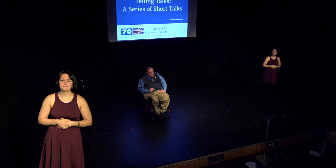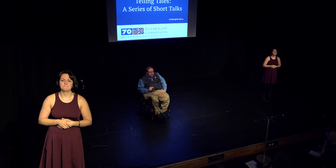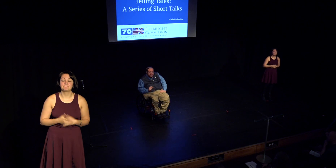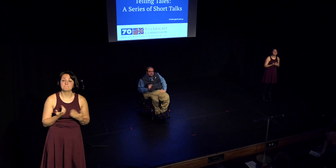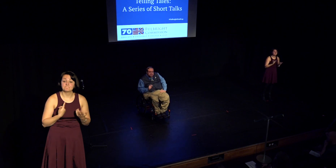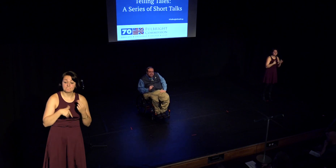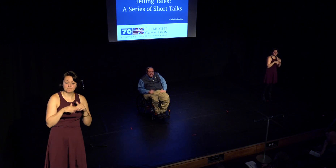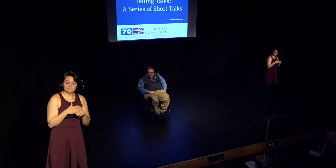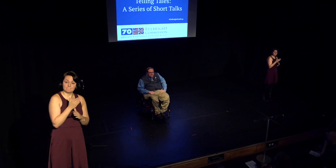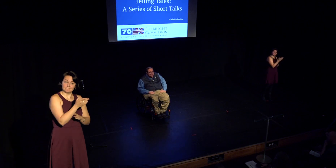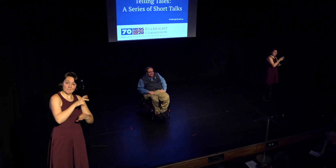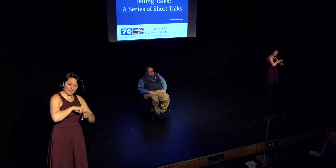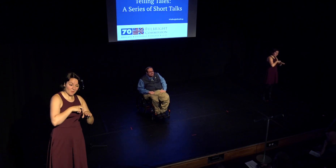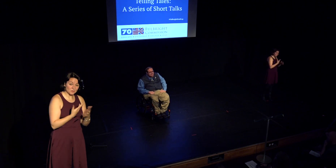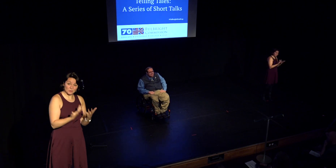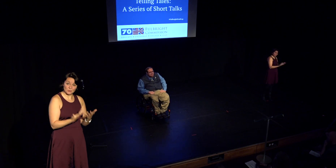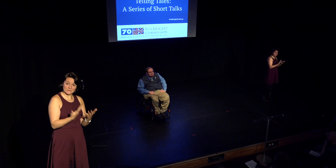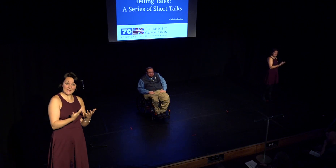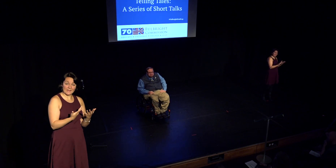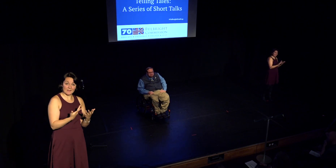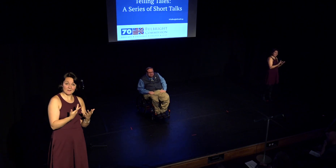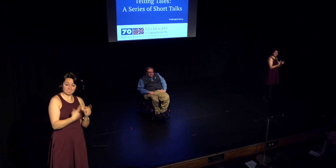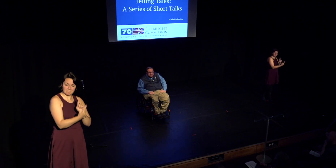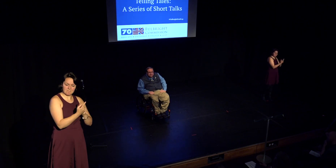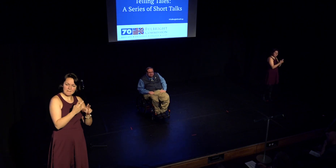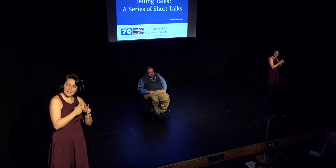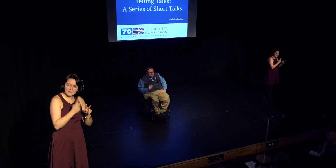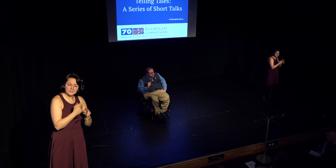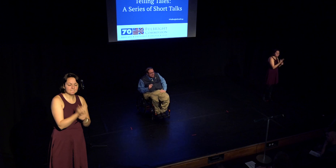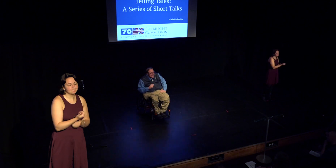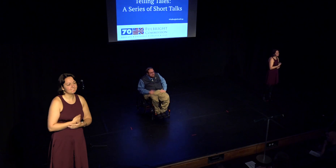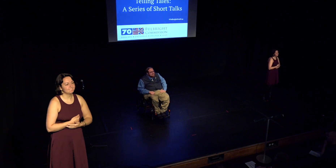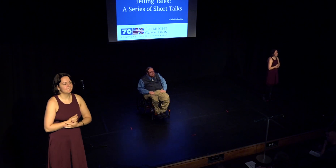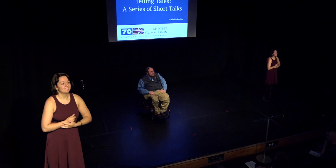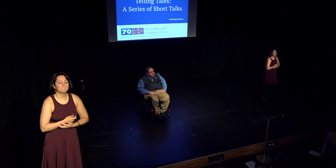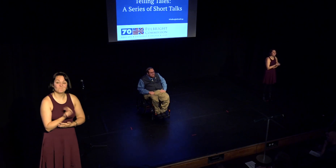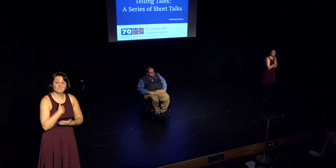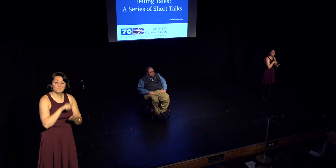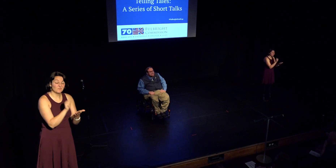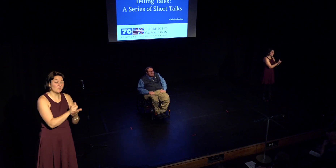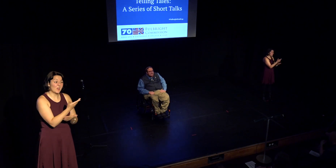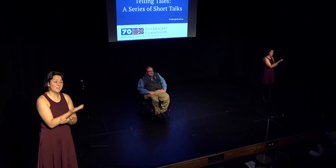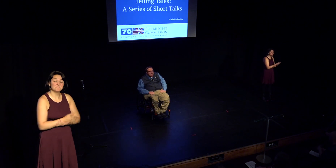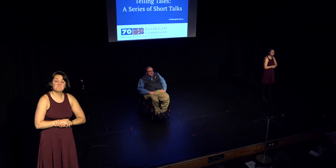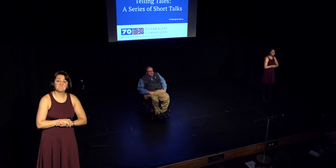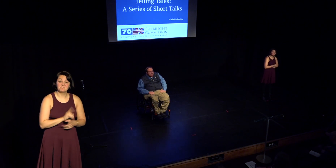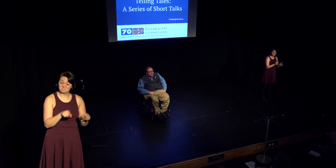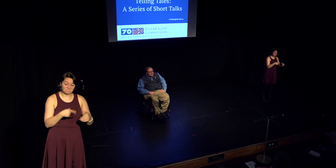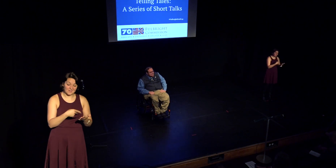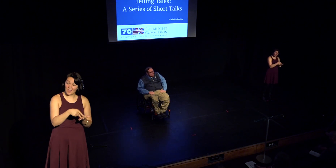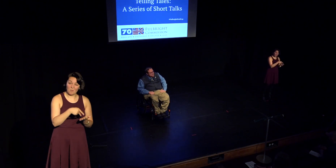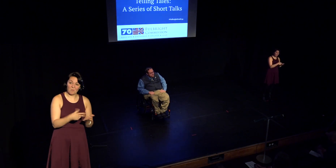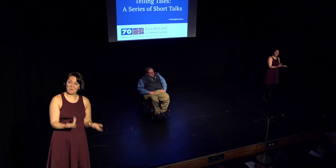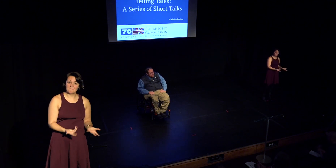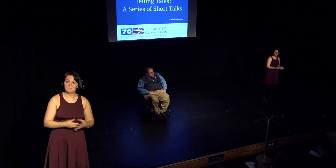today, I would look him straight in the eyes and I would say, hey, you know what, dude, you are absolutely correct. And